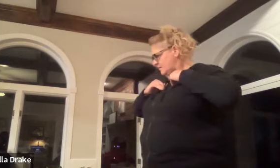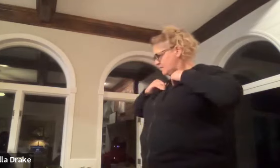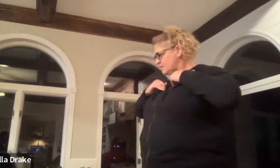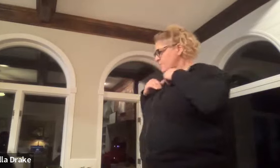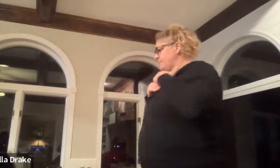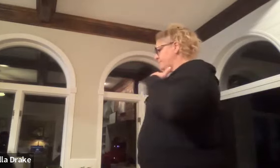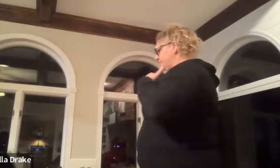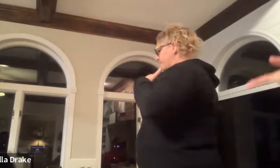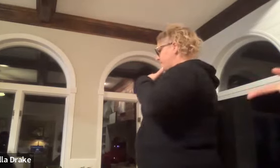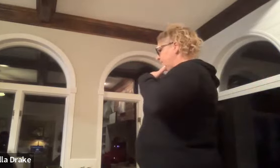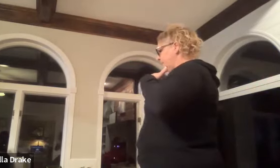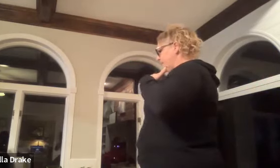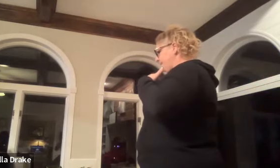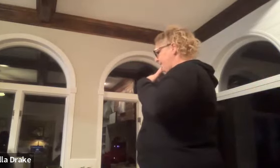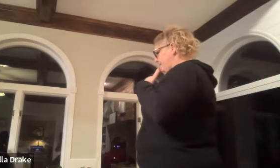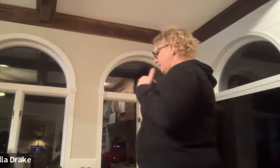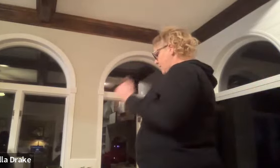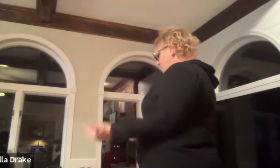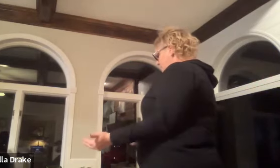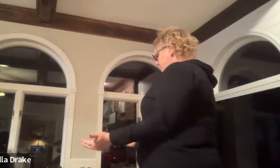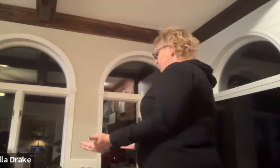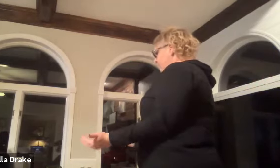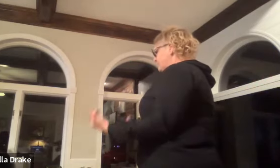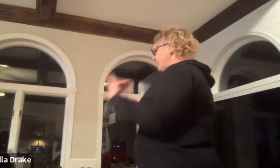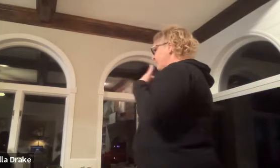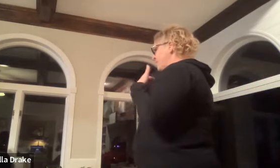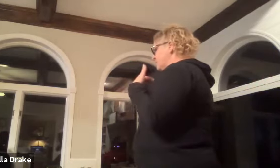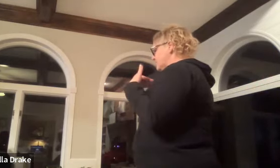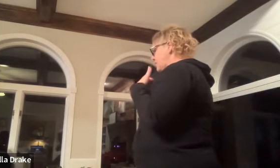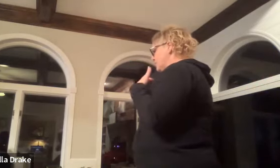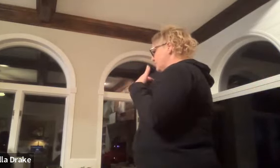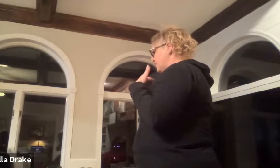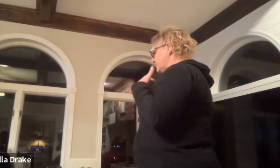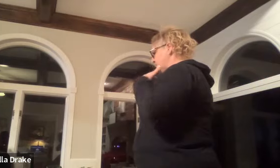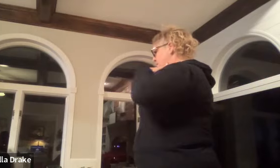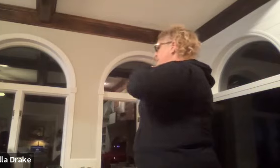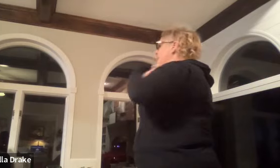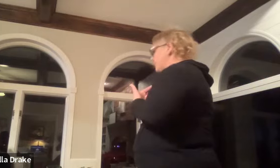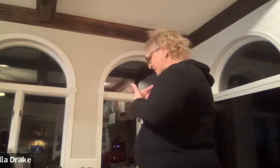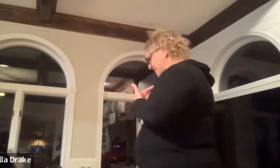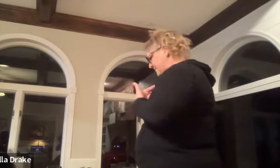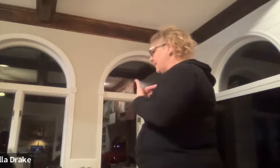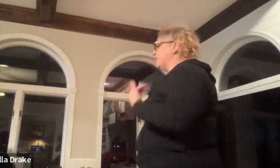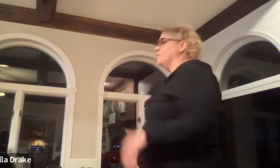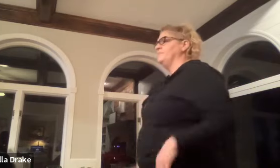no no um put your fingers on your chest now go down there you go